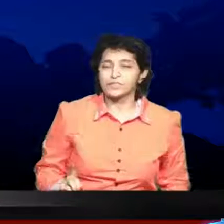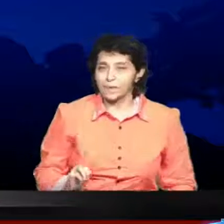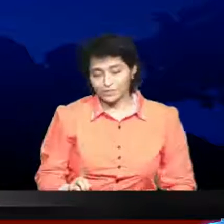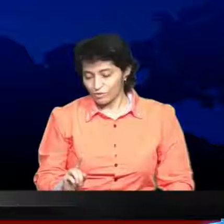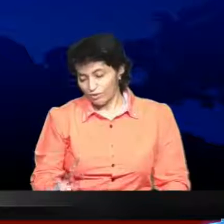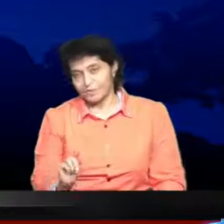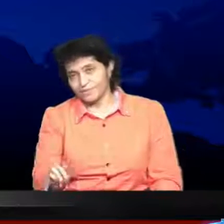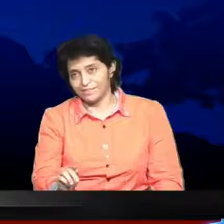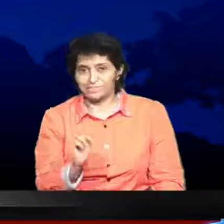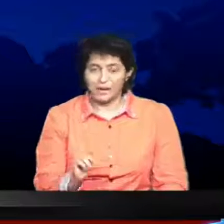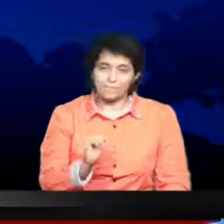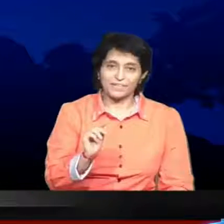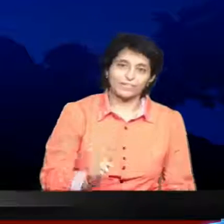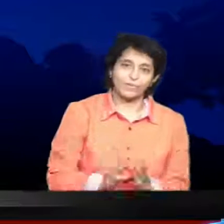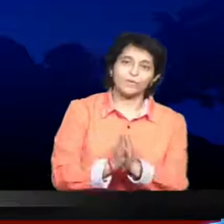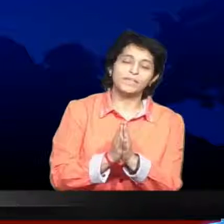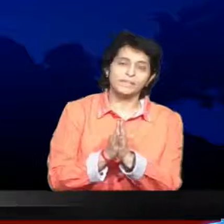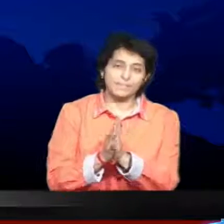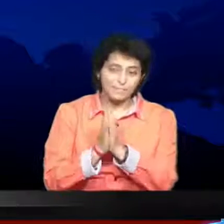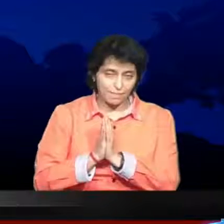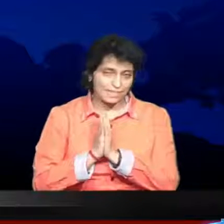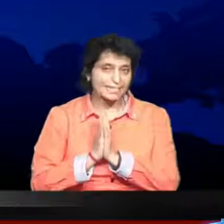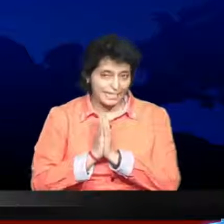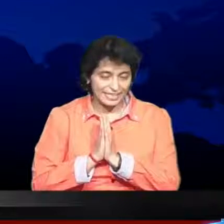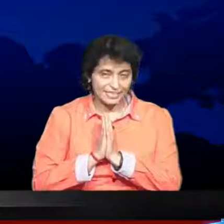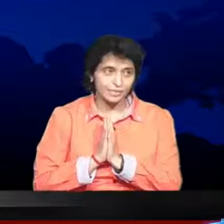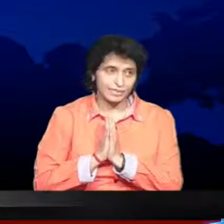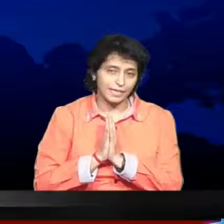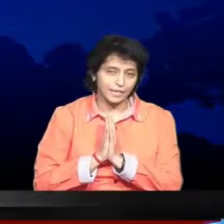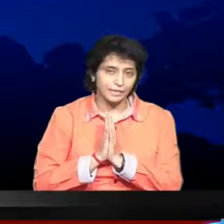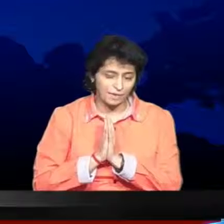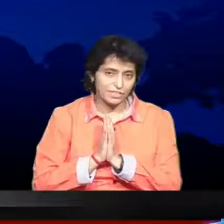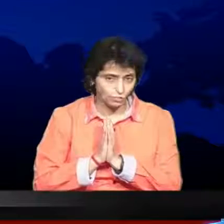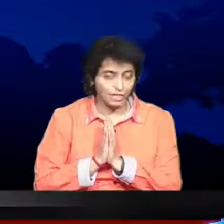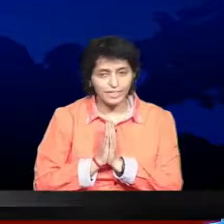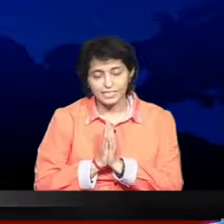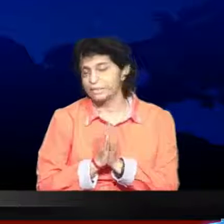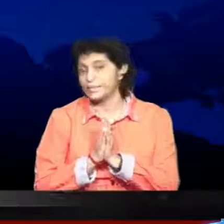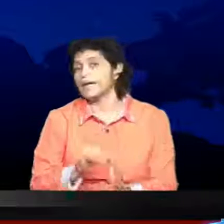I mean, we have the data, I think there one or of us data, but there